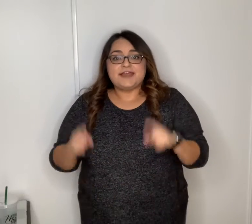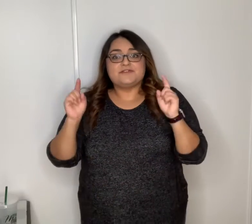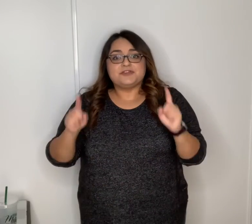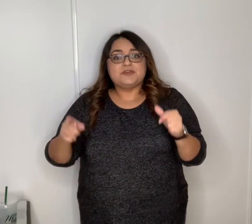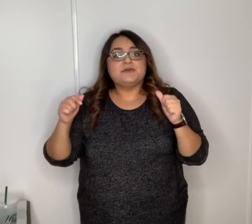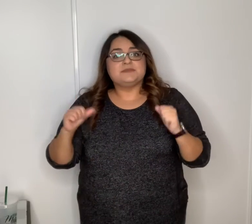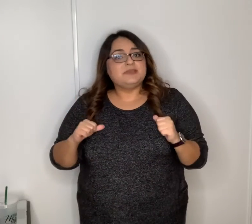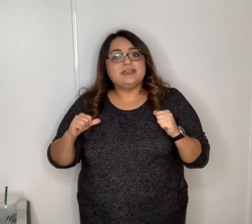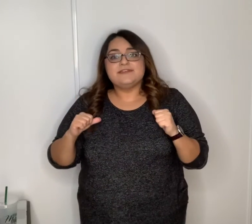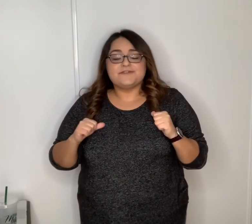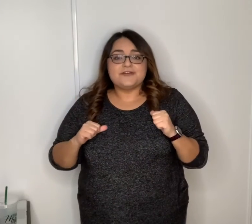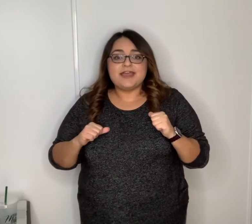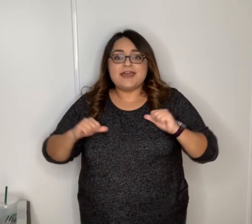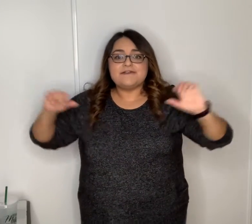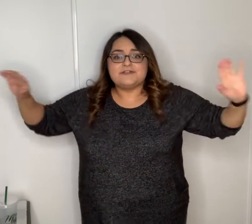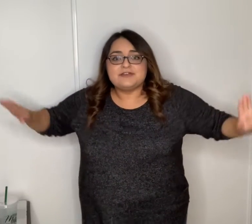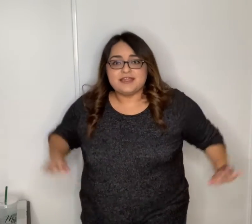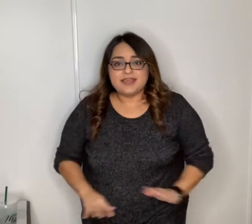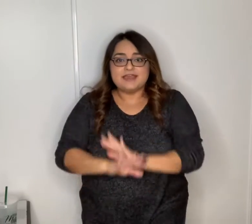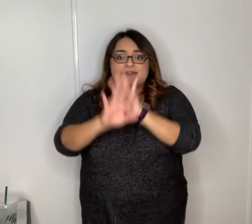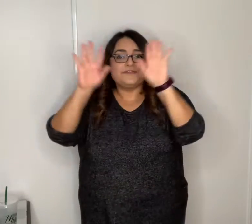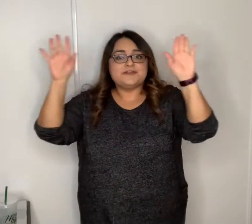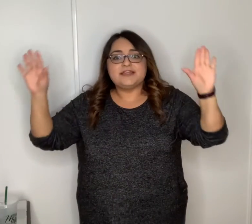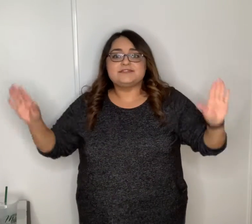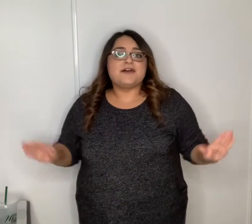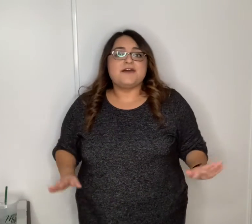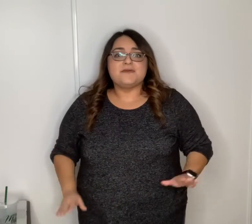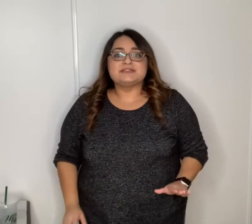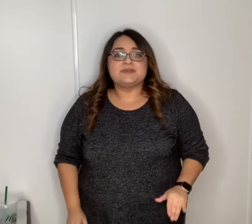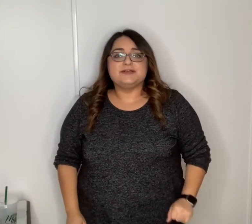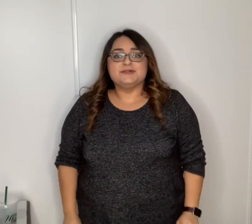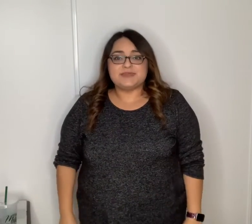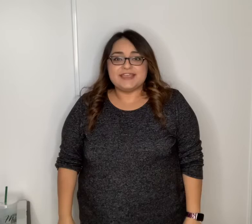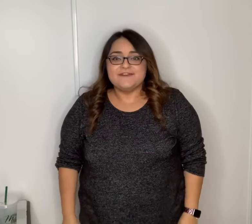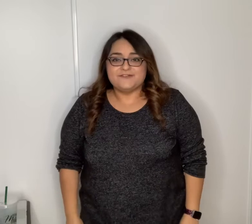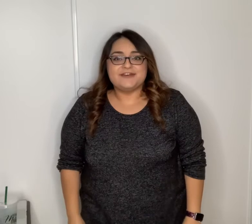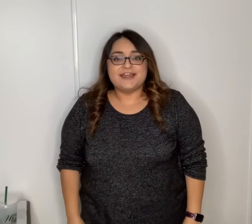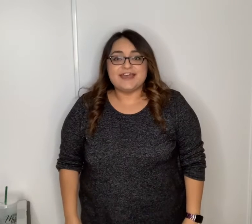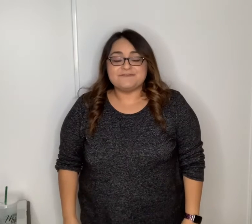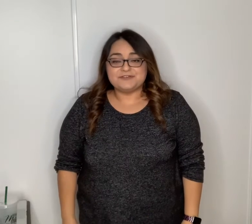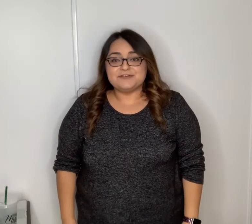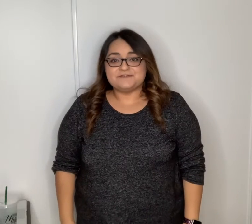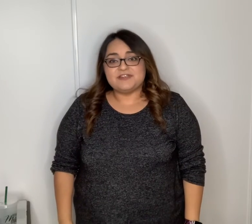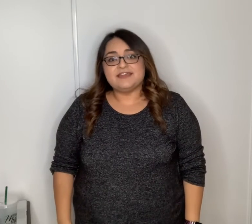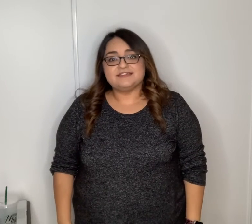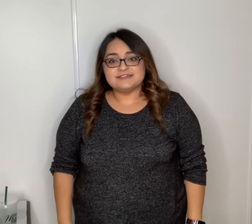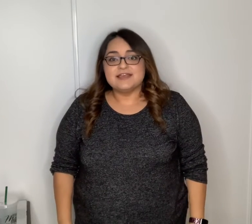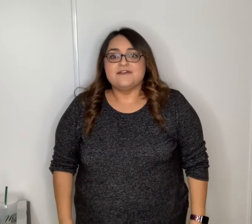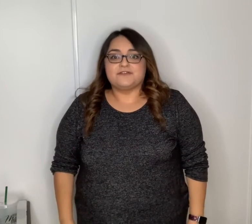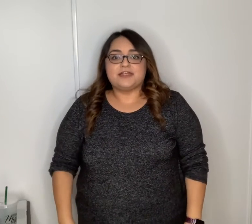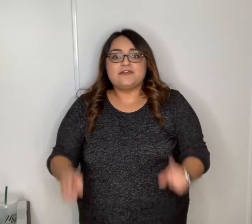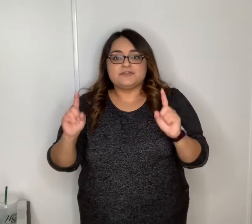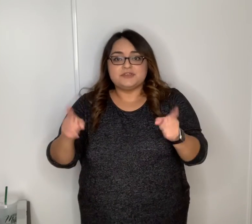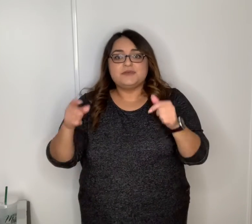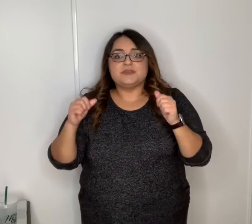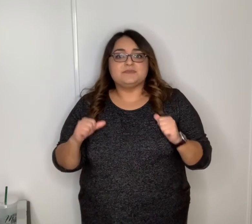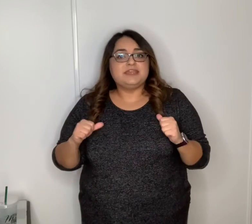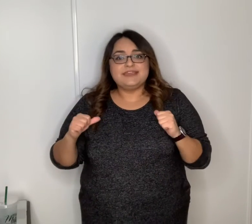you and me forever ever and always will be forever friends forever you and me